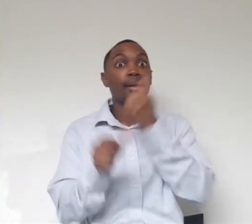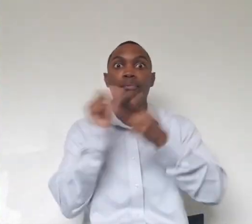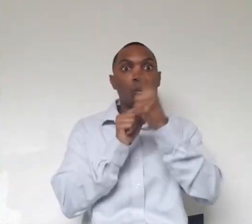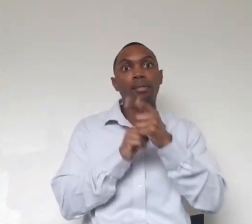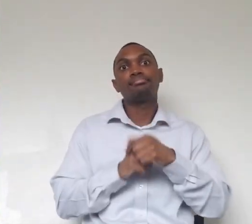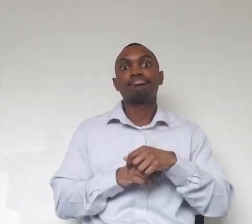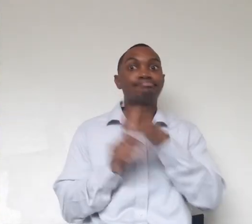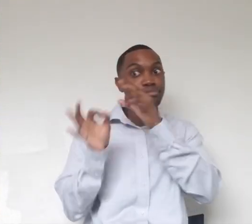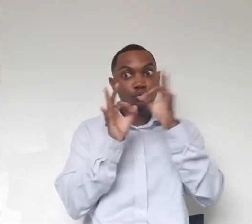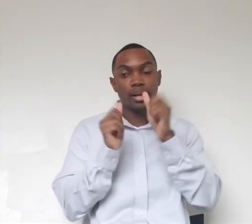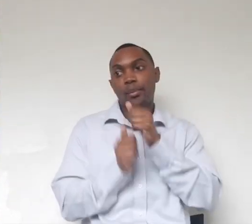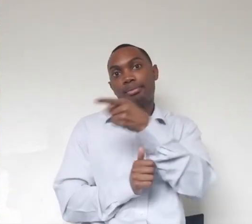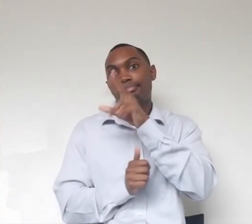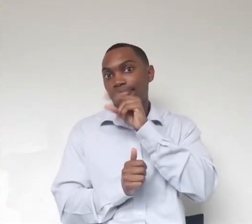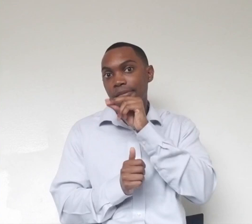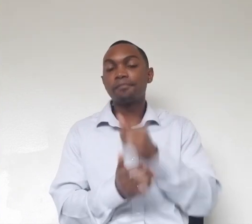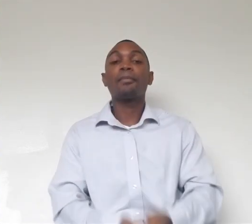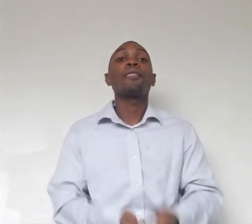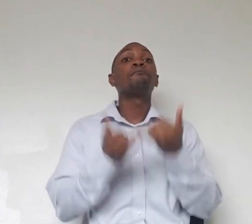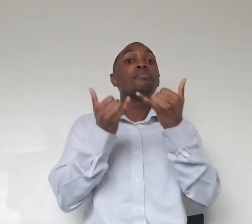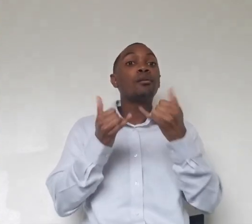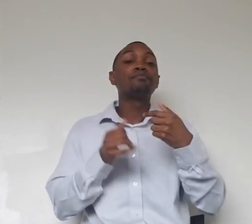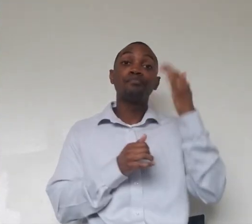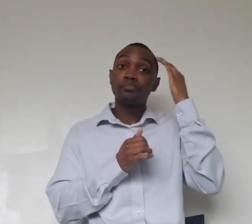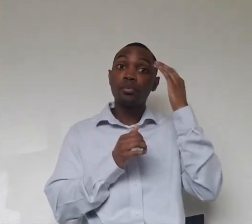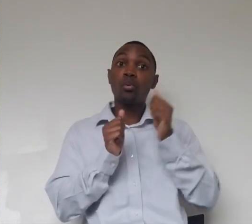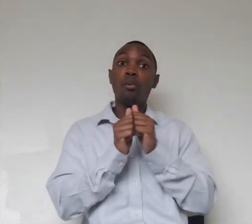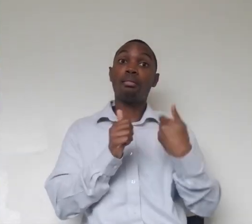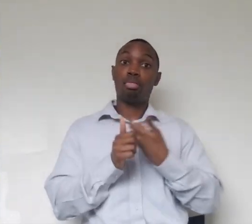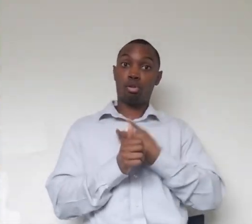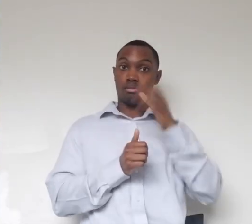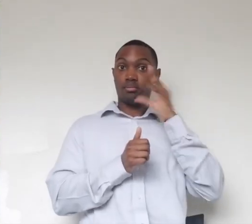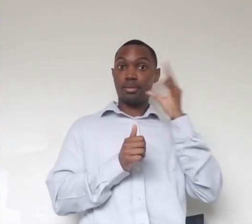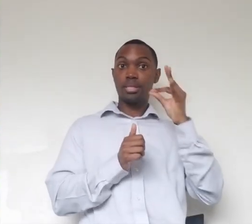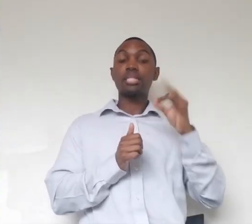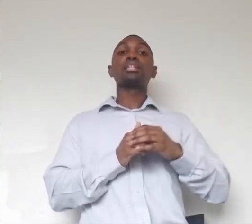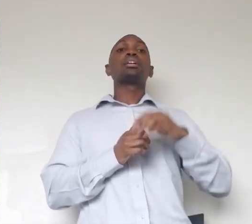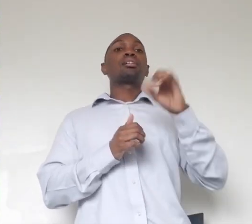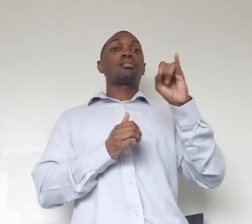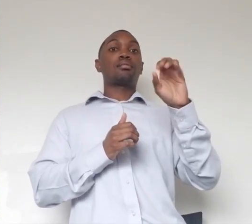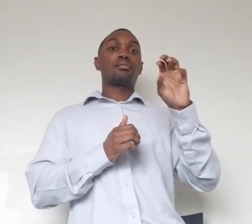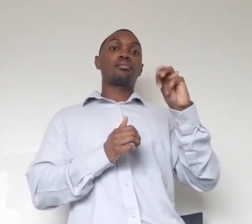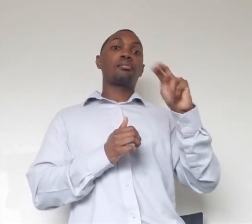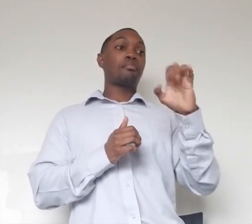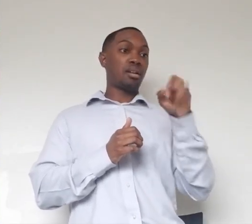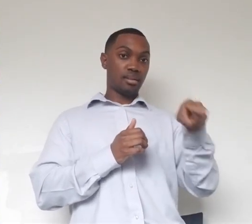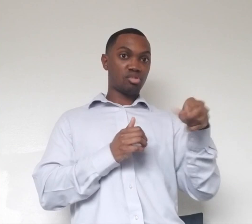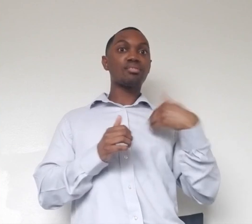Let's see, so if you are familiar with our cats, you will also know that Imani has a partner named John. And John and Imani are usually out